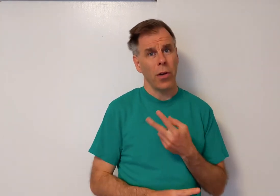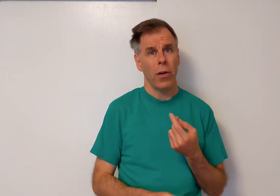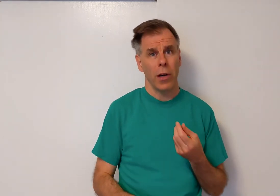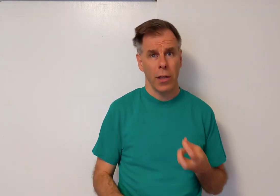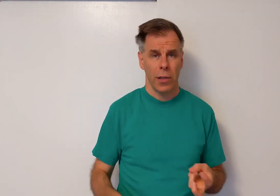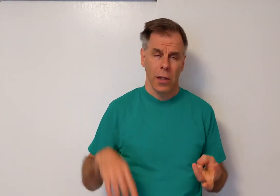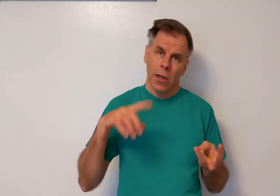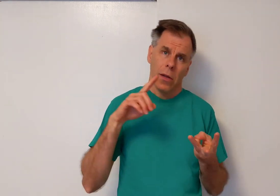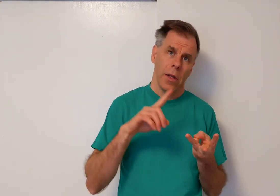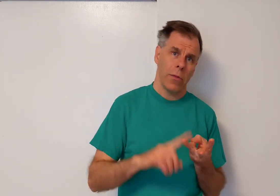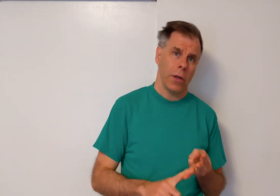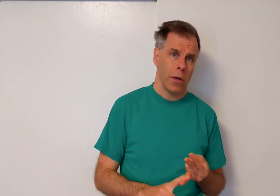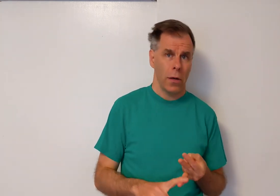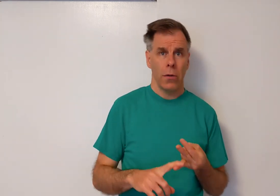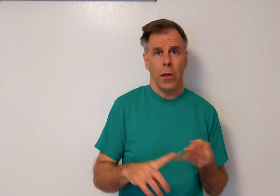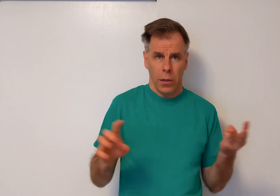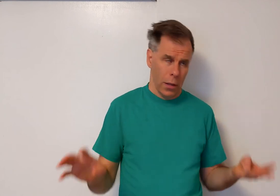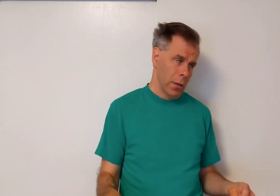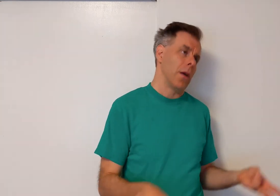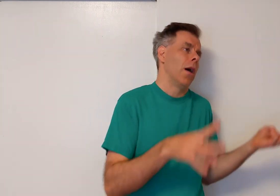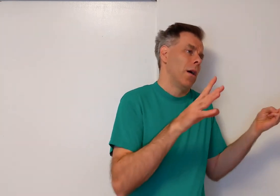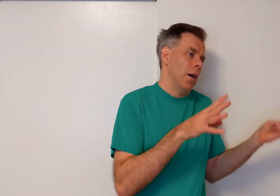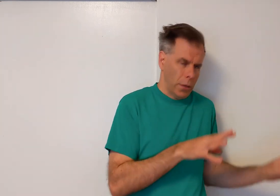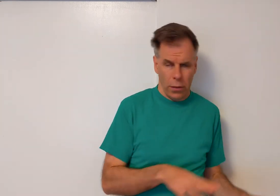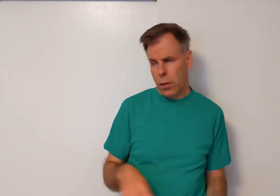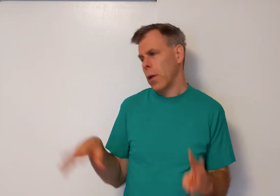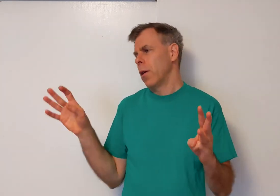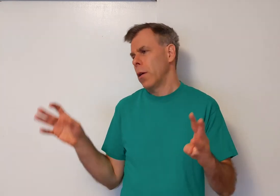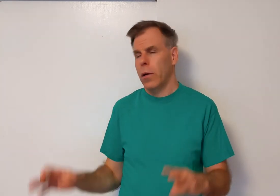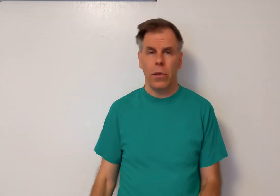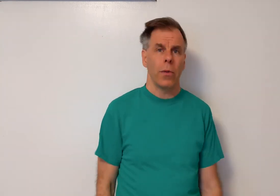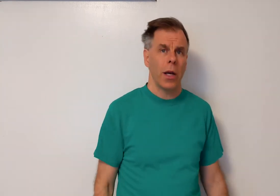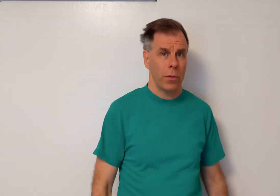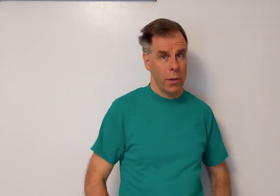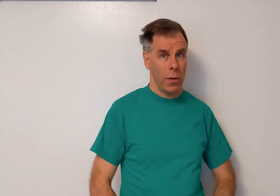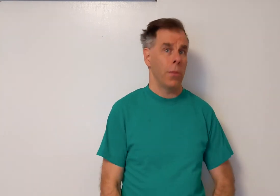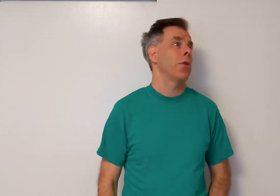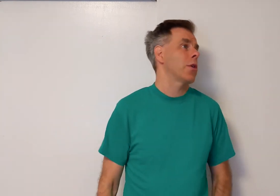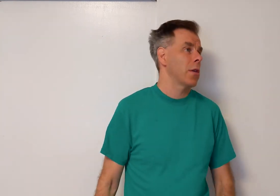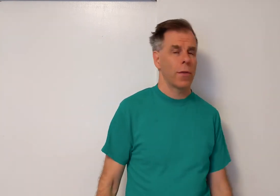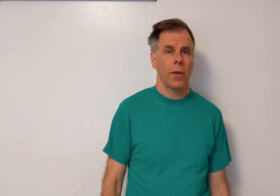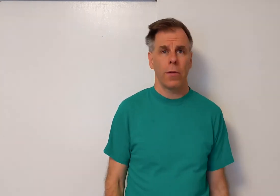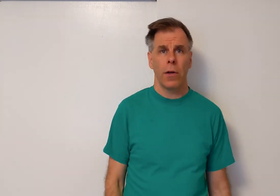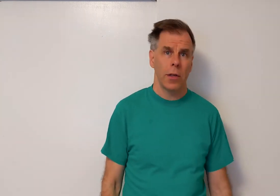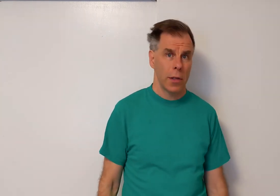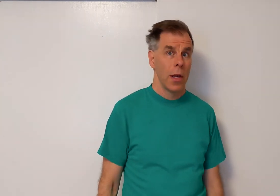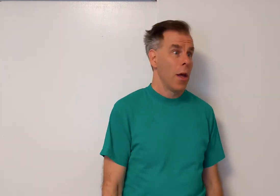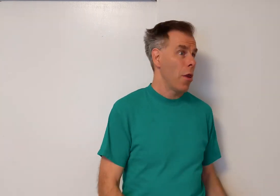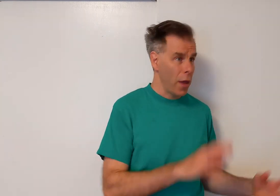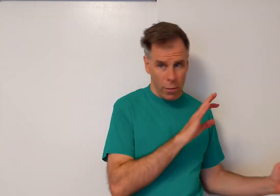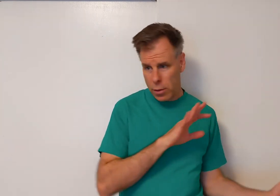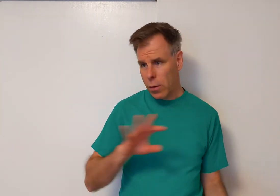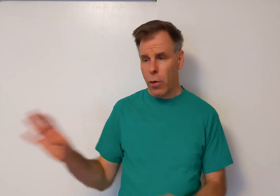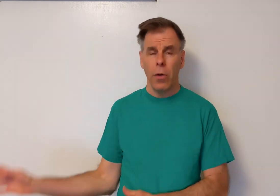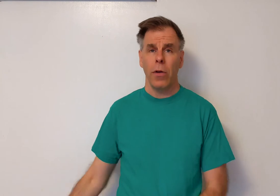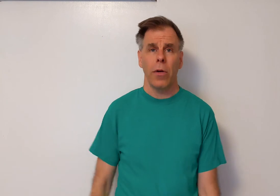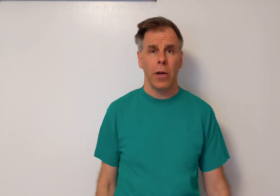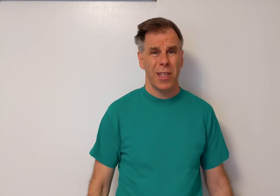chorus. Then we go, da-da, da-da-da, while we do the motions for the verse. Then we do the whole chorus